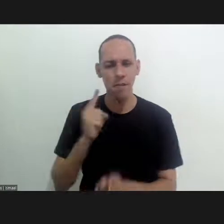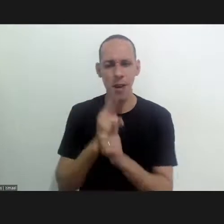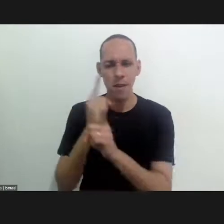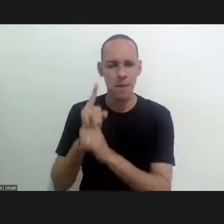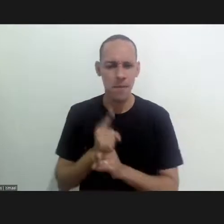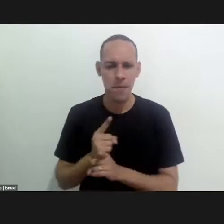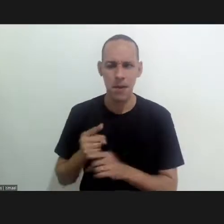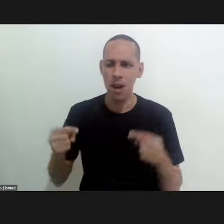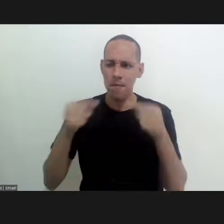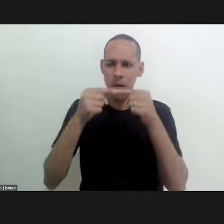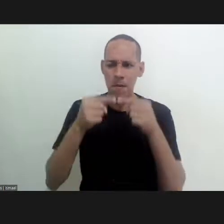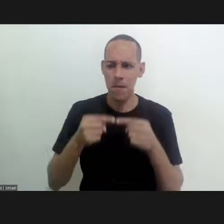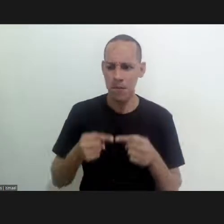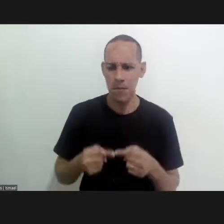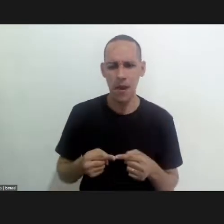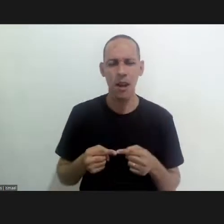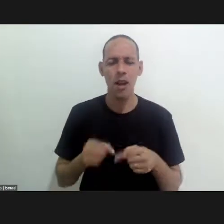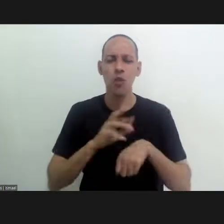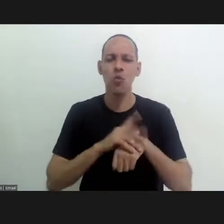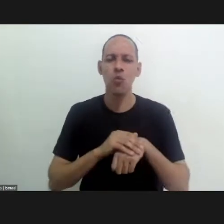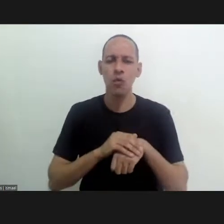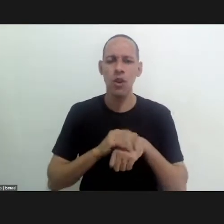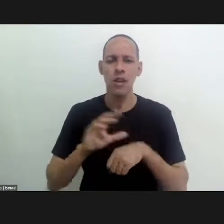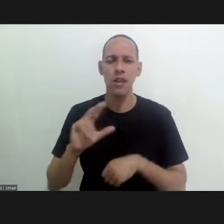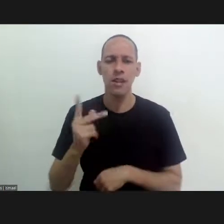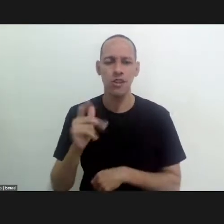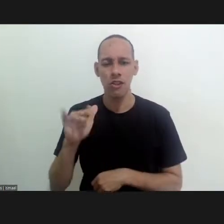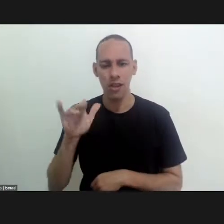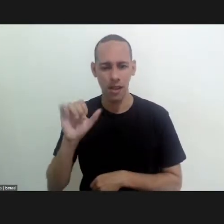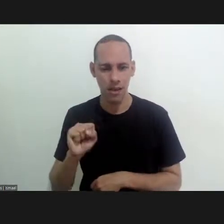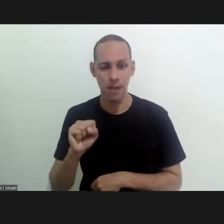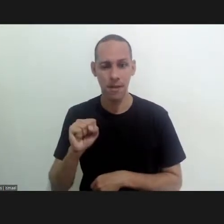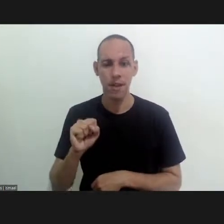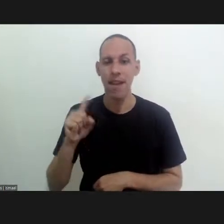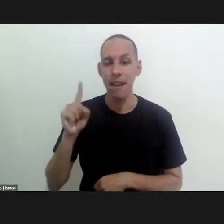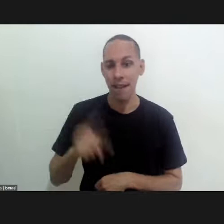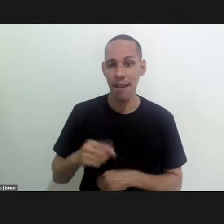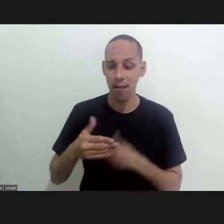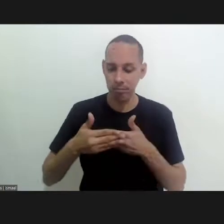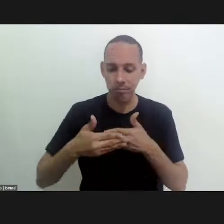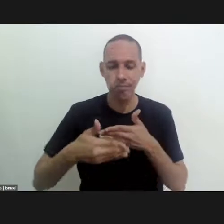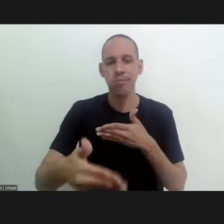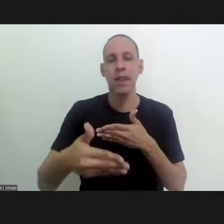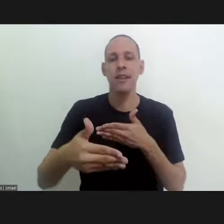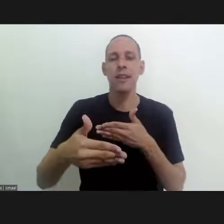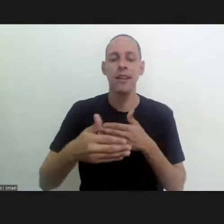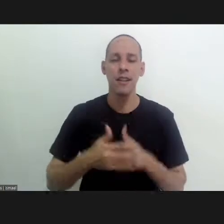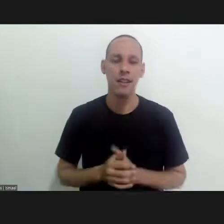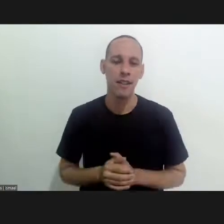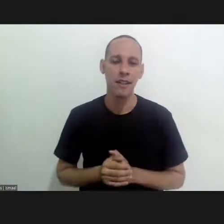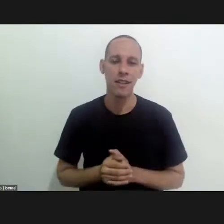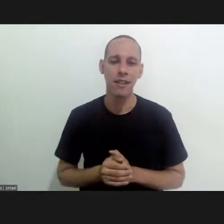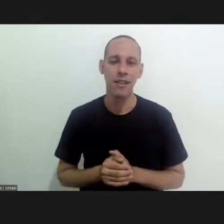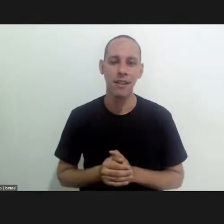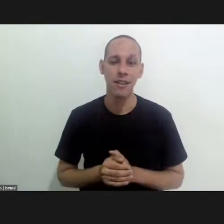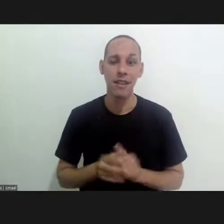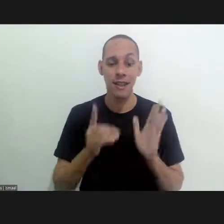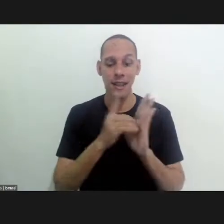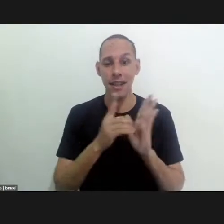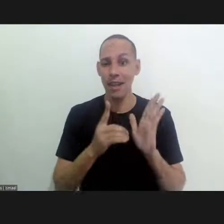described regarding Chagas disease which from that moment onwards